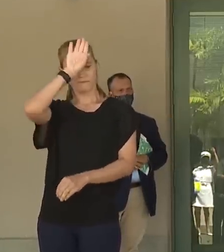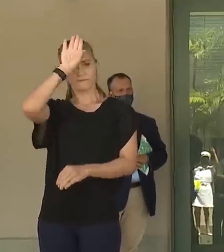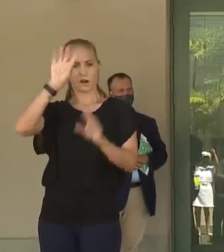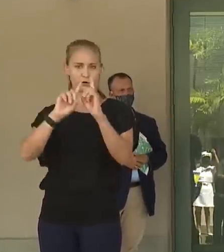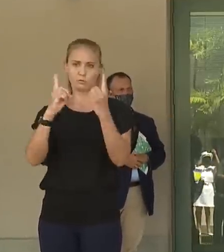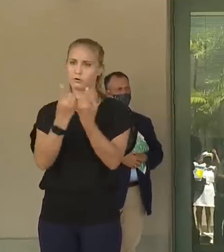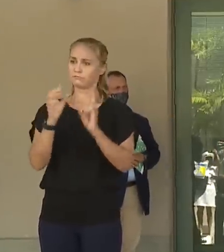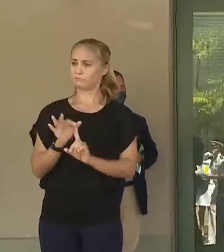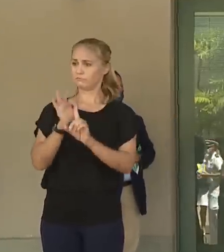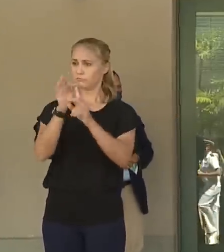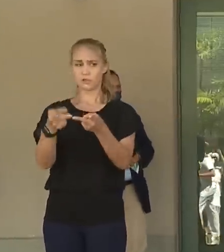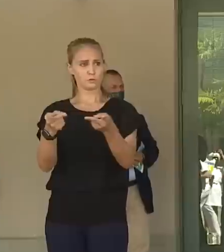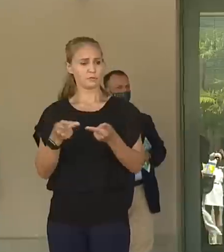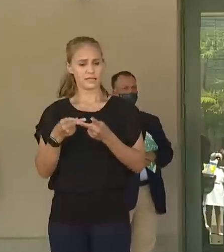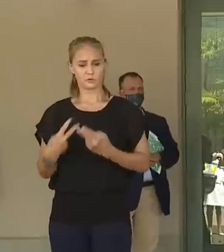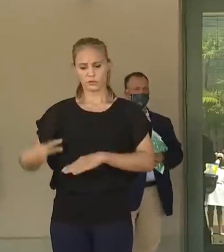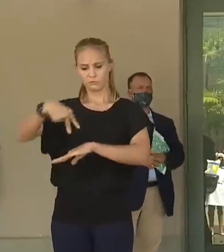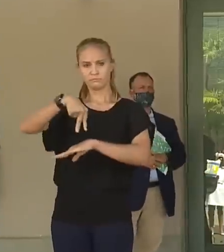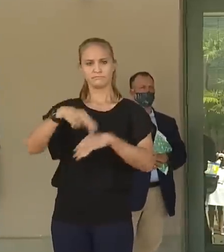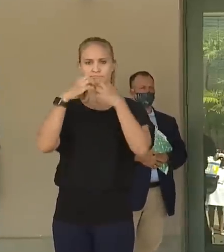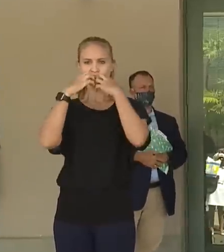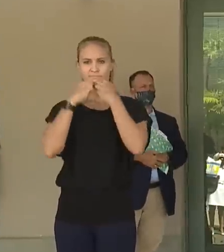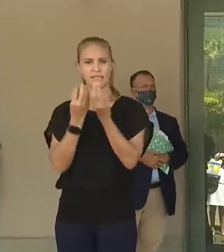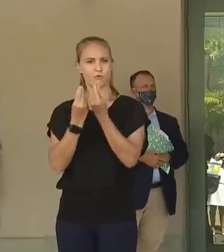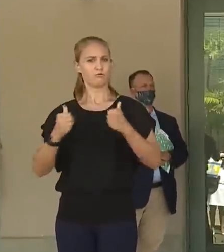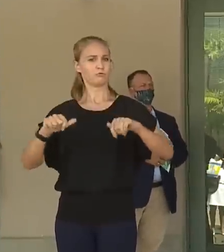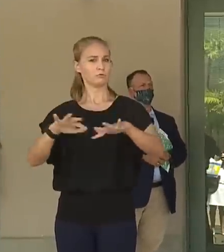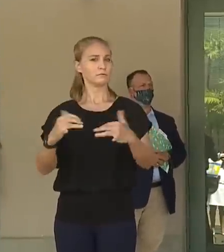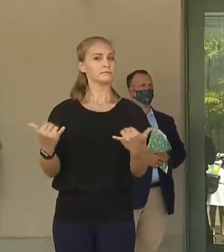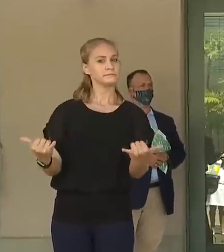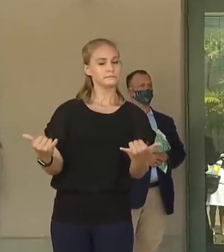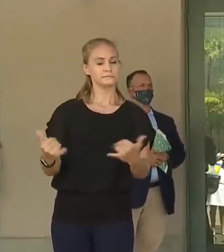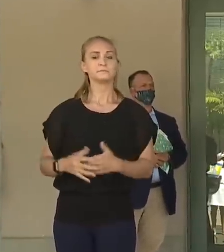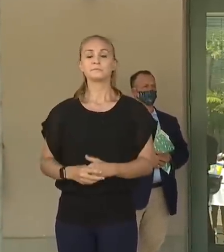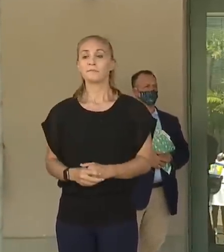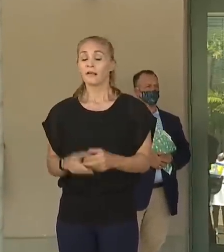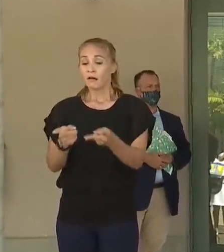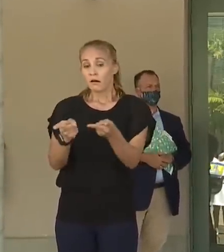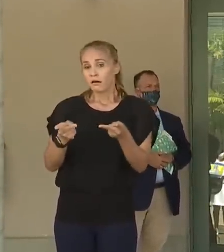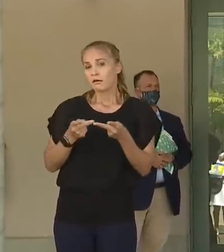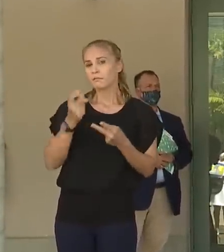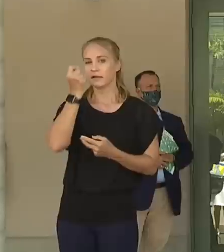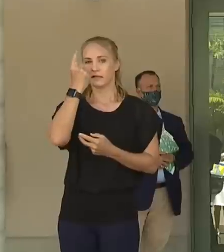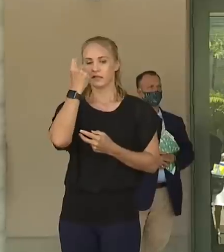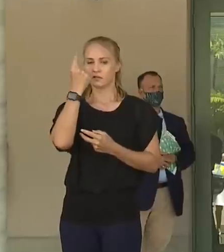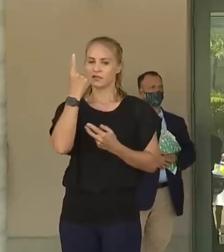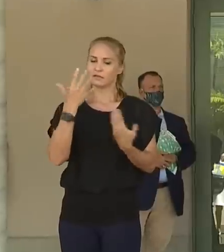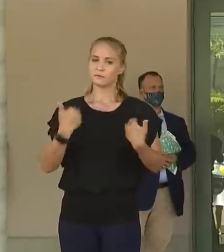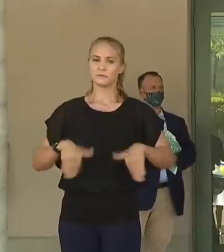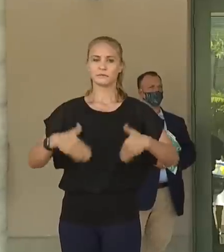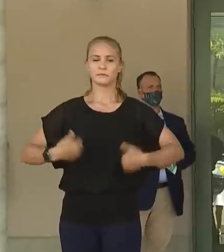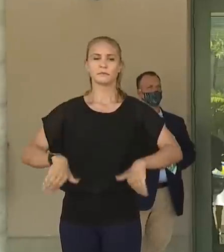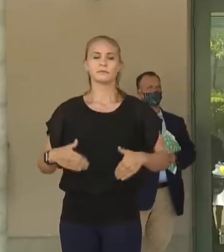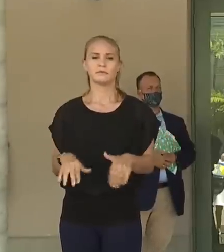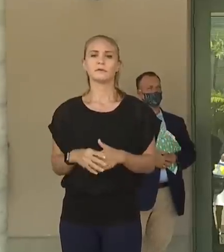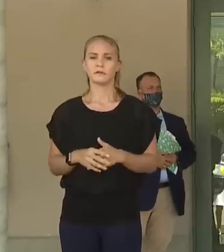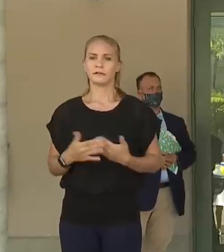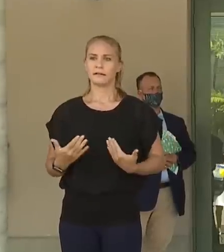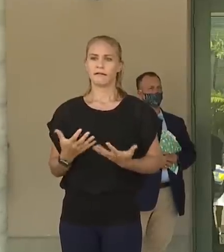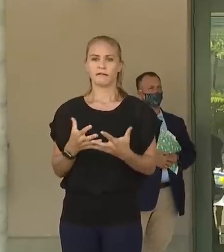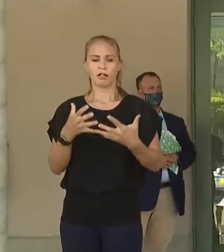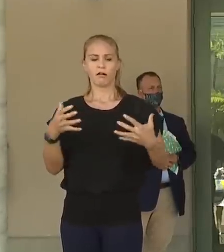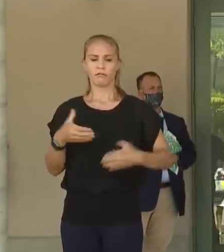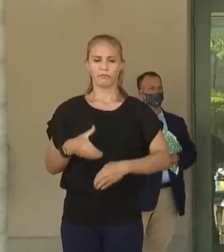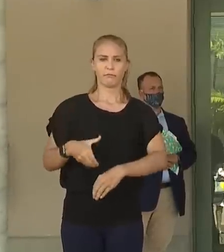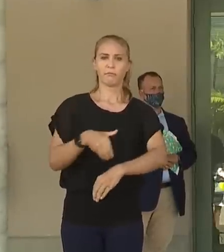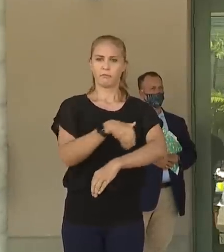special place. We're standing on sacred ground and a place that speaks much power